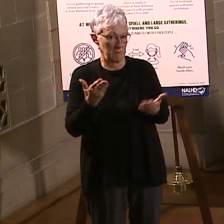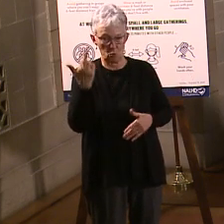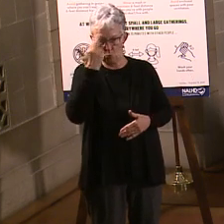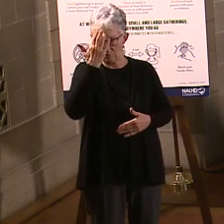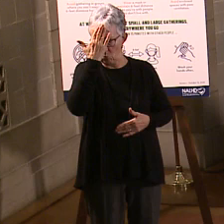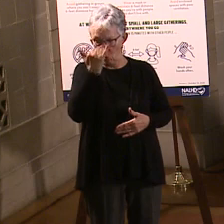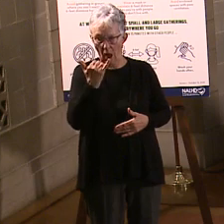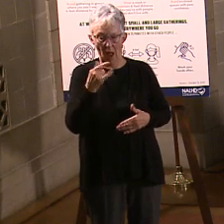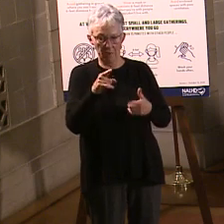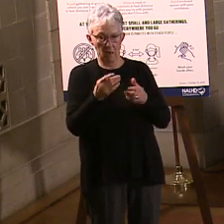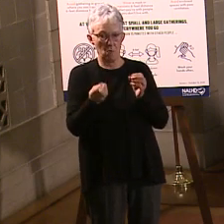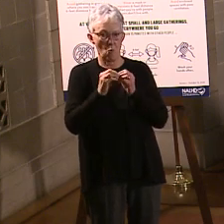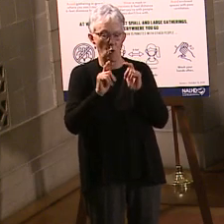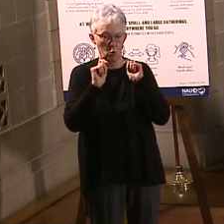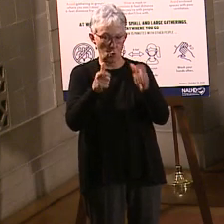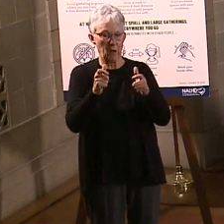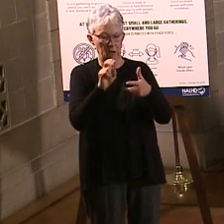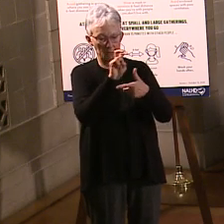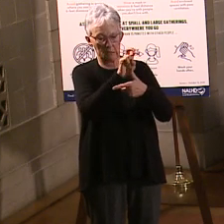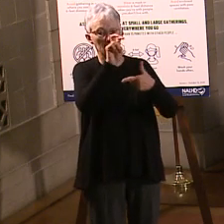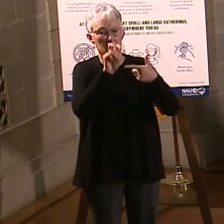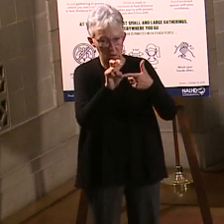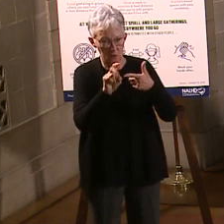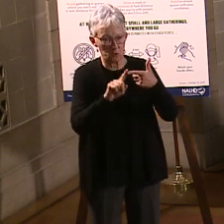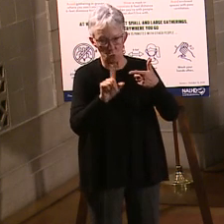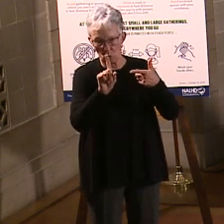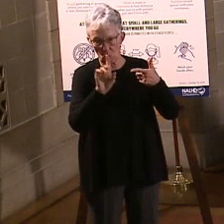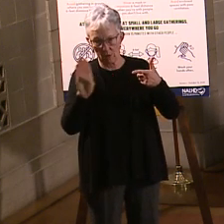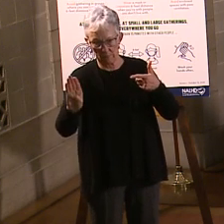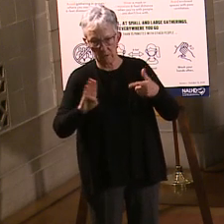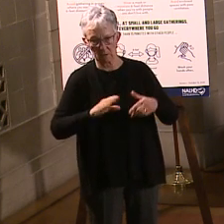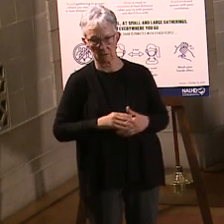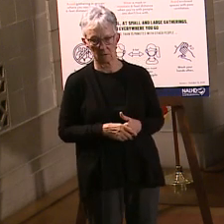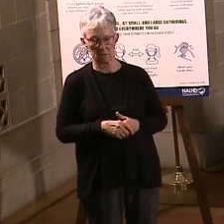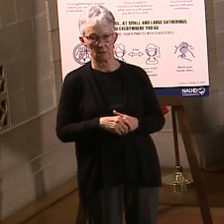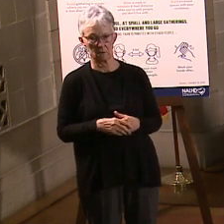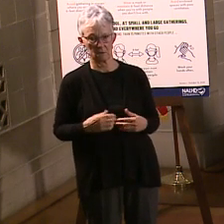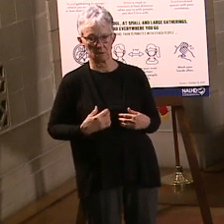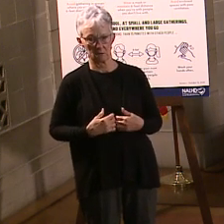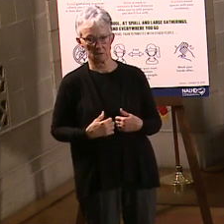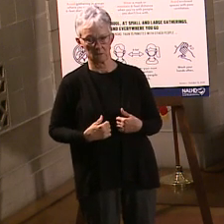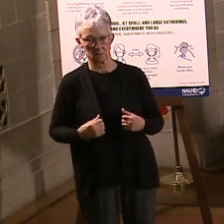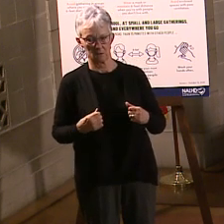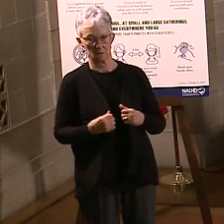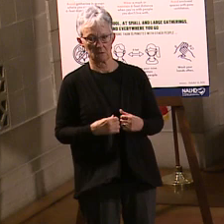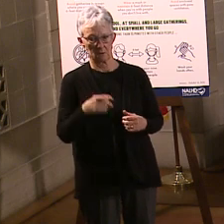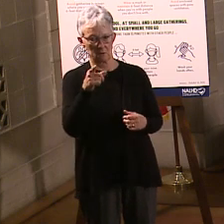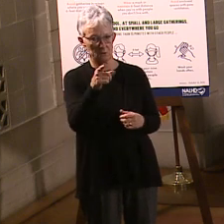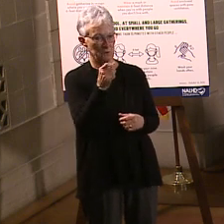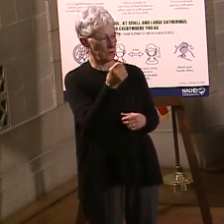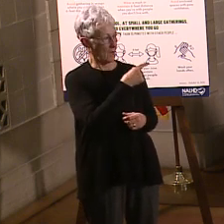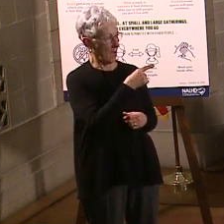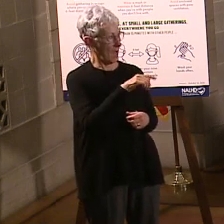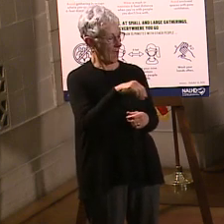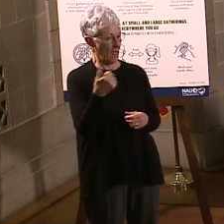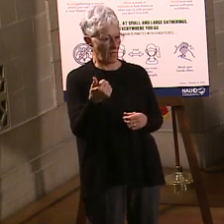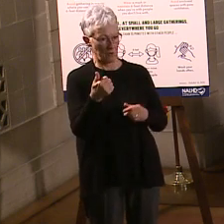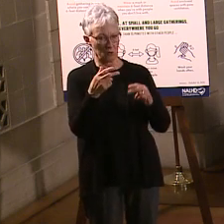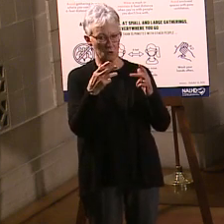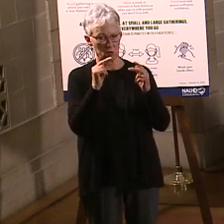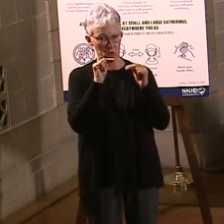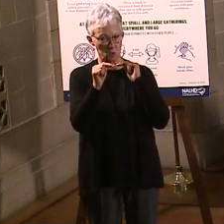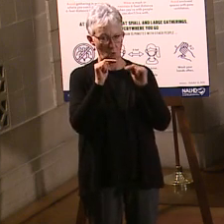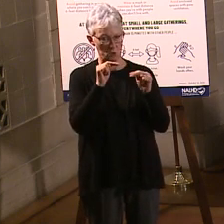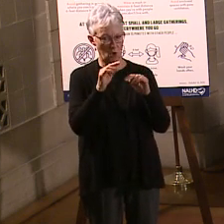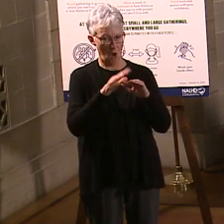health departments. Yeah, Andrew. On St. Francis, did you have any updates on where the negotiations are? Did you